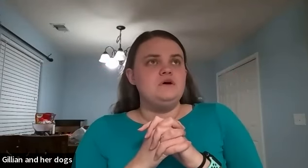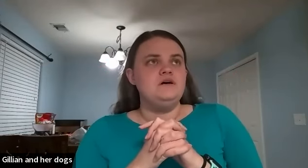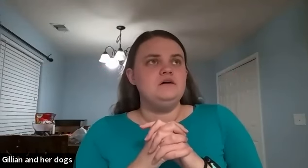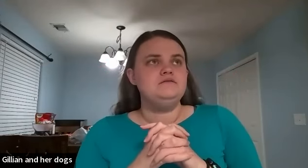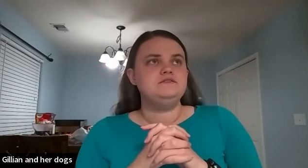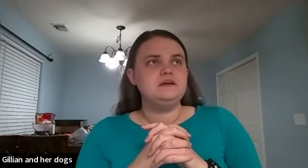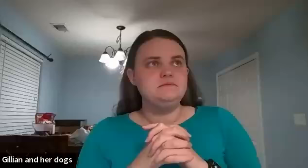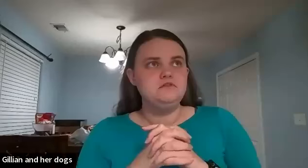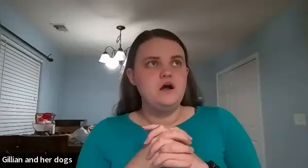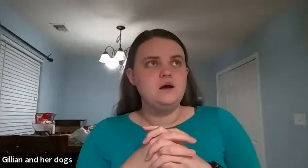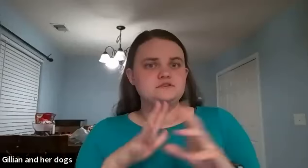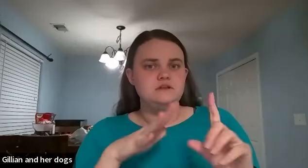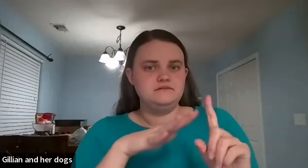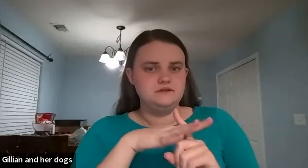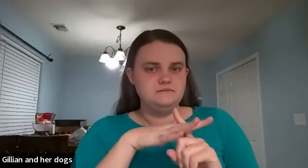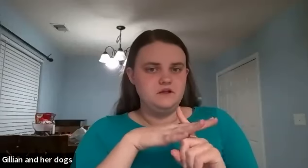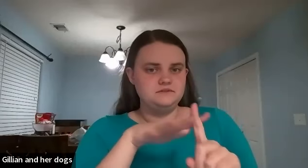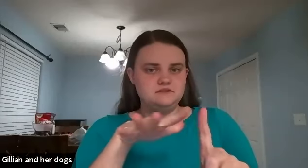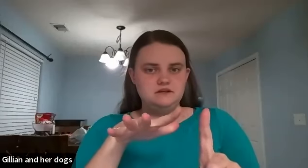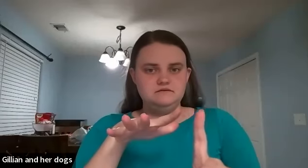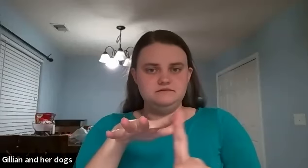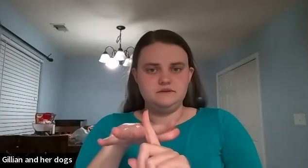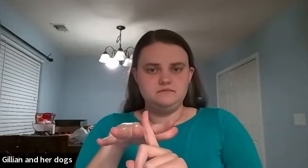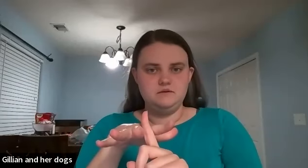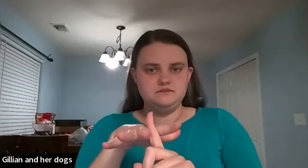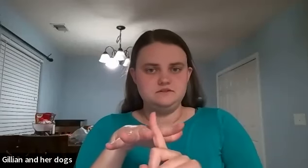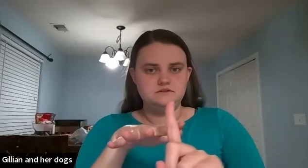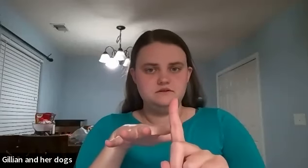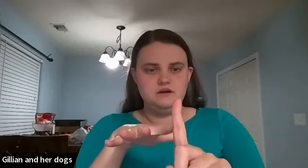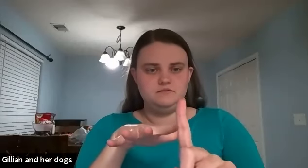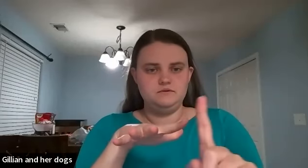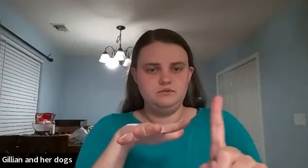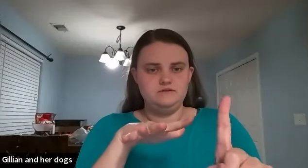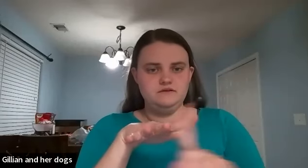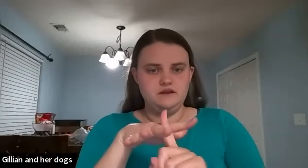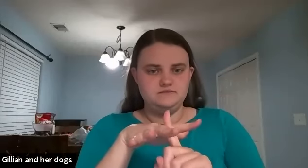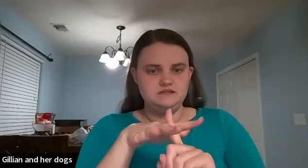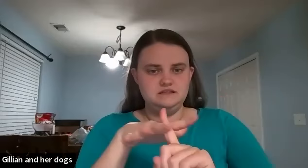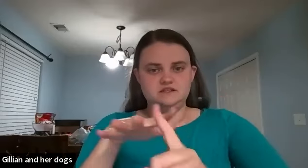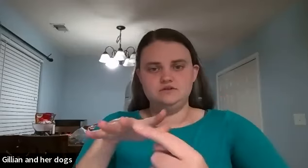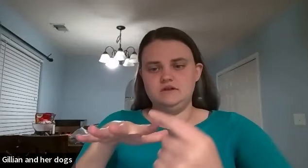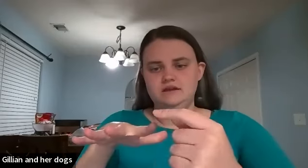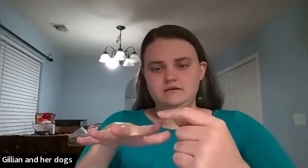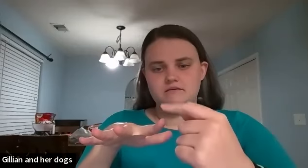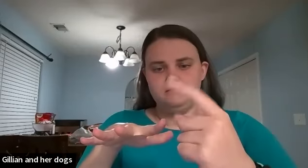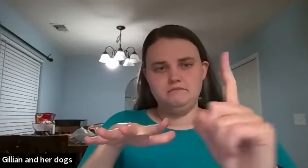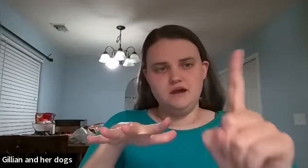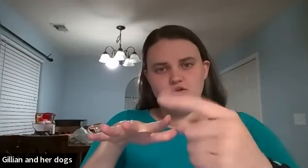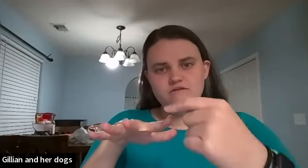um flip flops or like flip flops like flip flops you have your one point of finger that comes into like my pointer